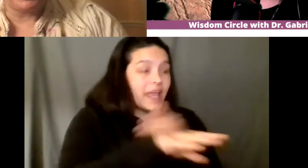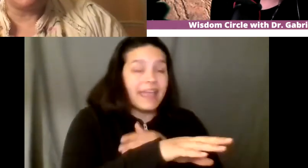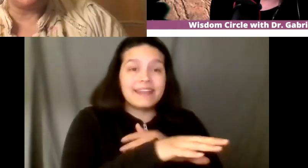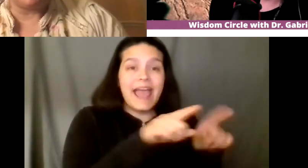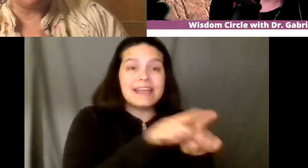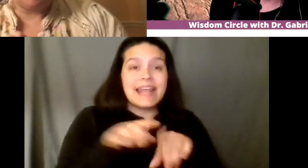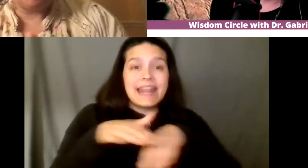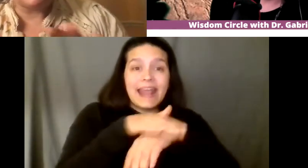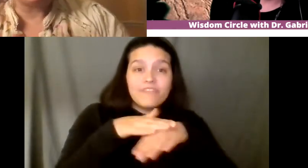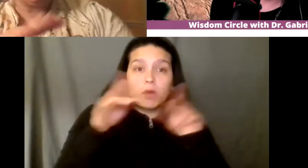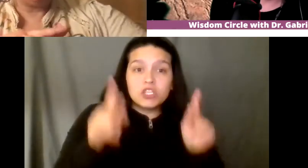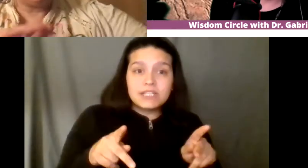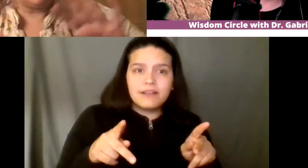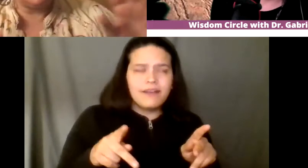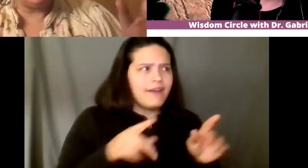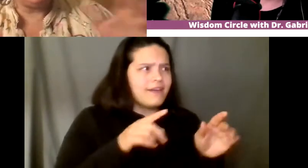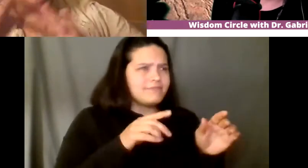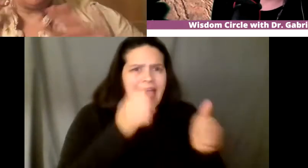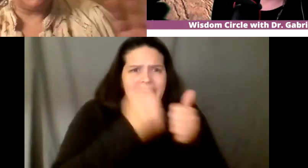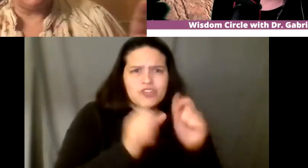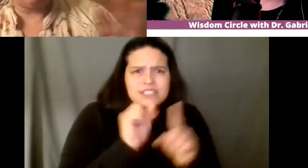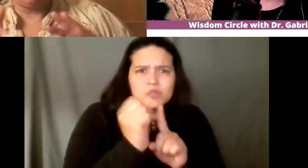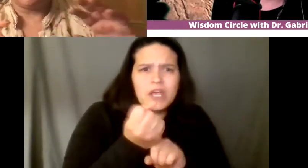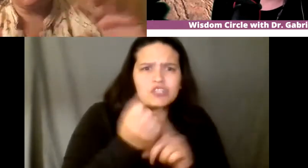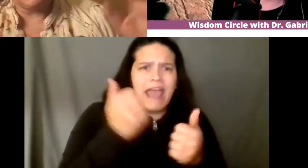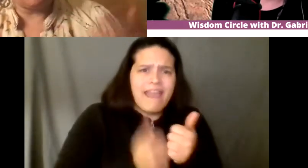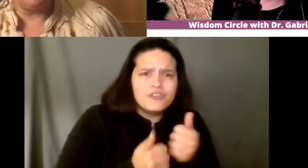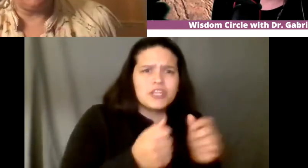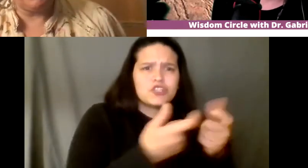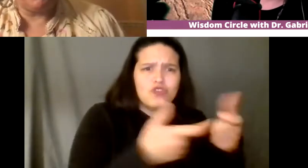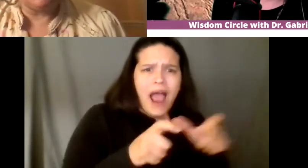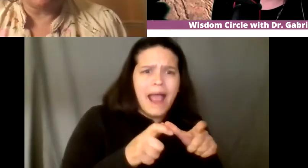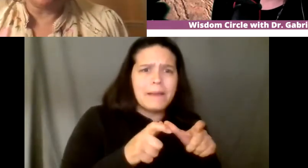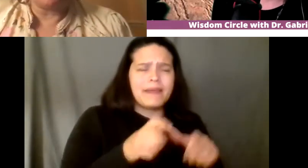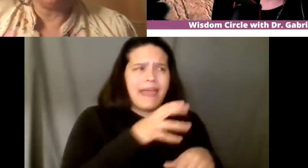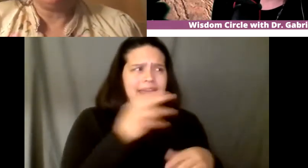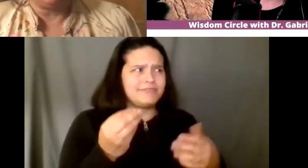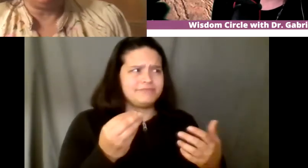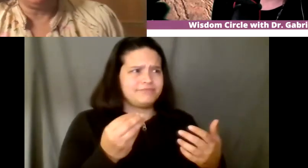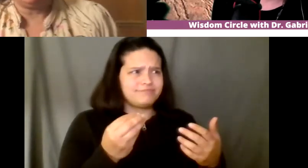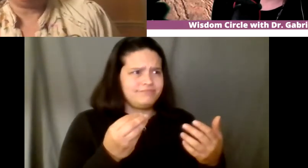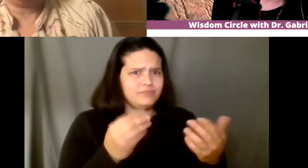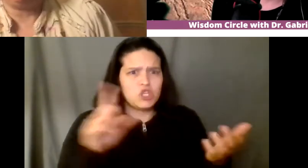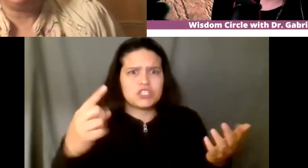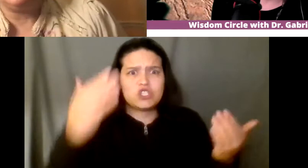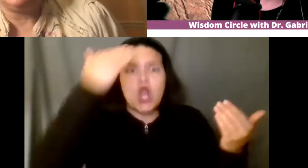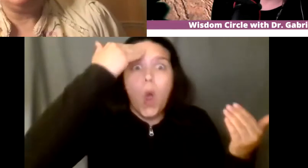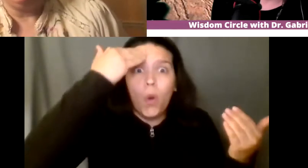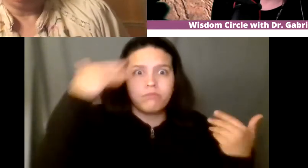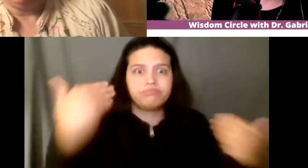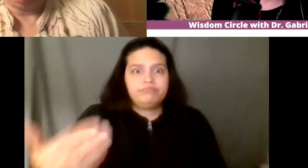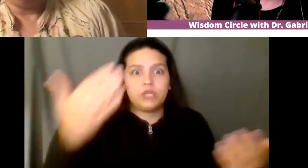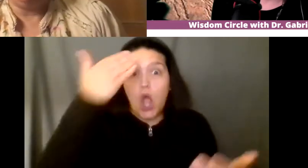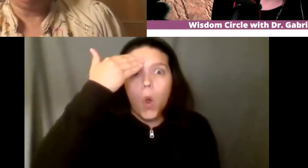something so i always try to you know give when when i've worked with people all across the country and hemispherically